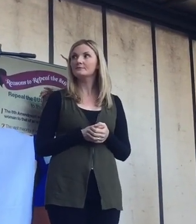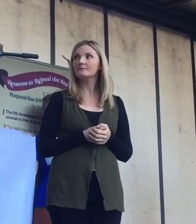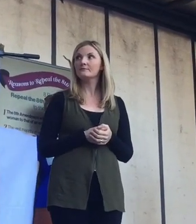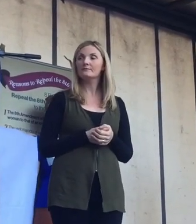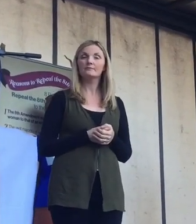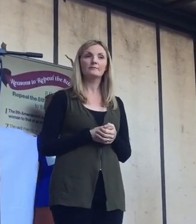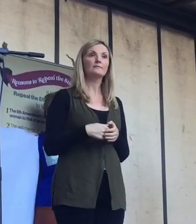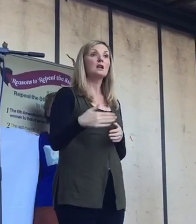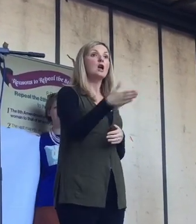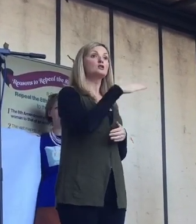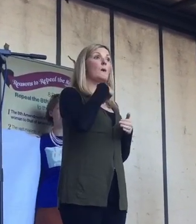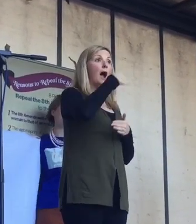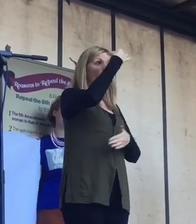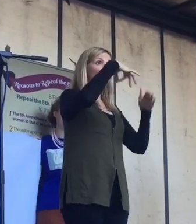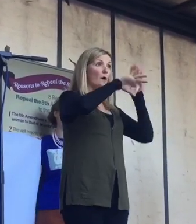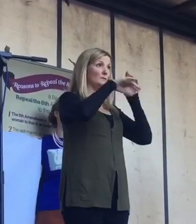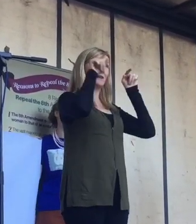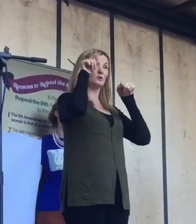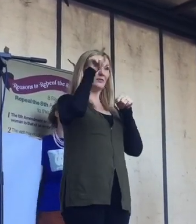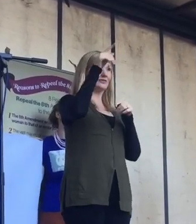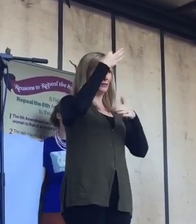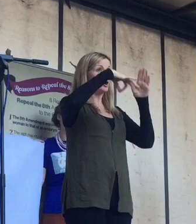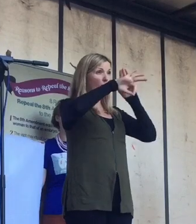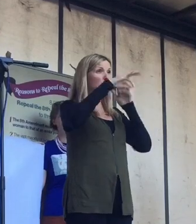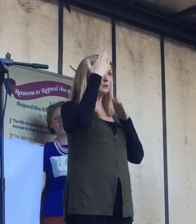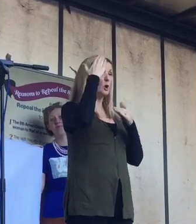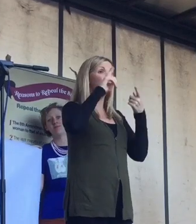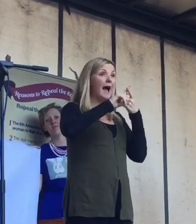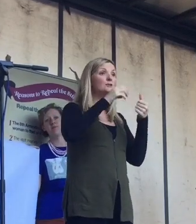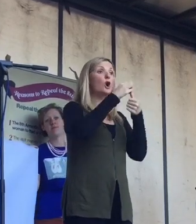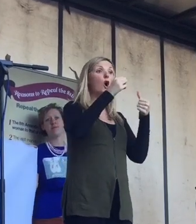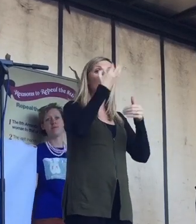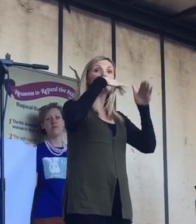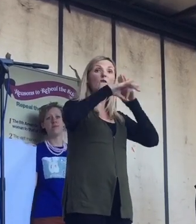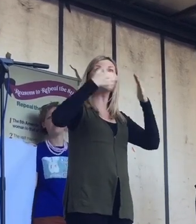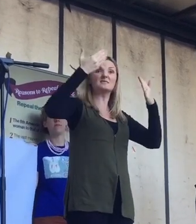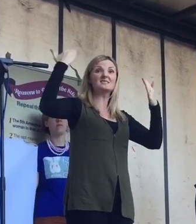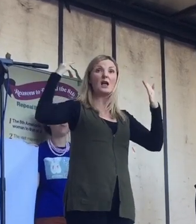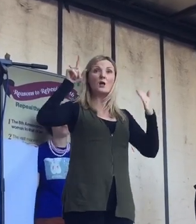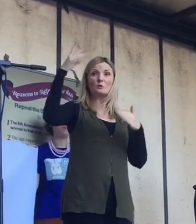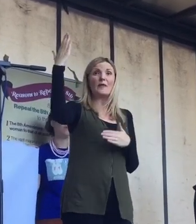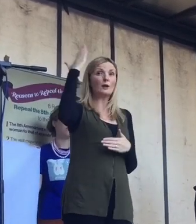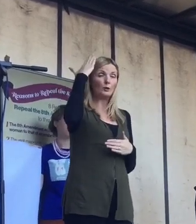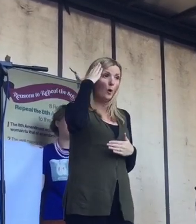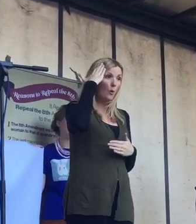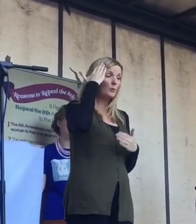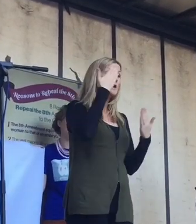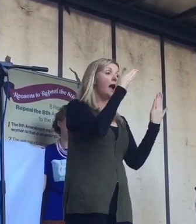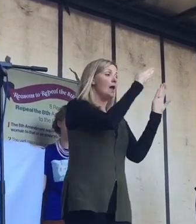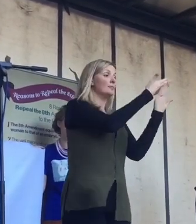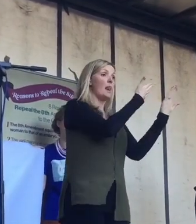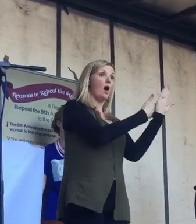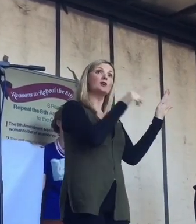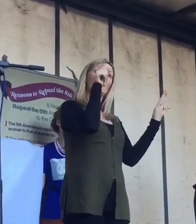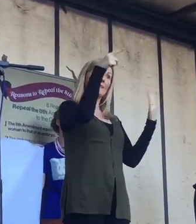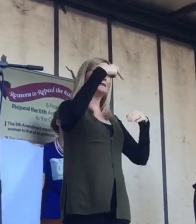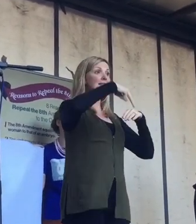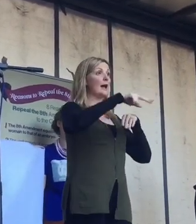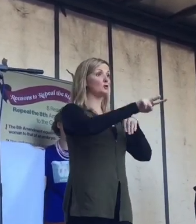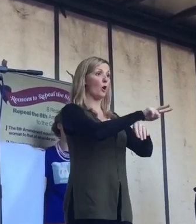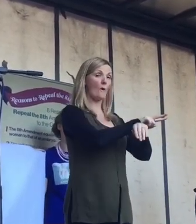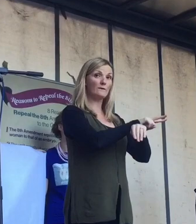Our government knows, this government knows, and every previous government has known that the laws that they stand over